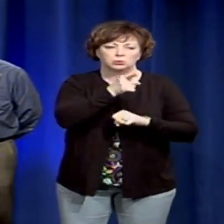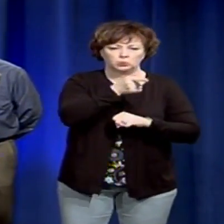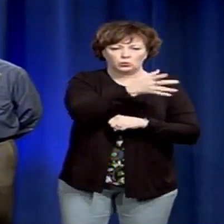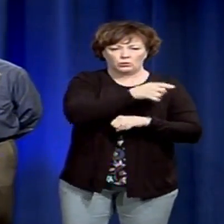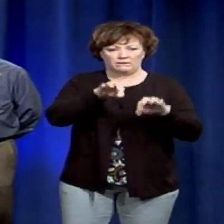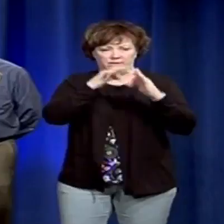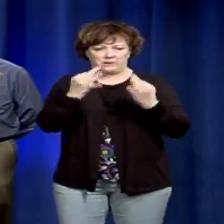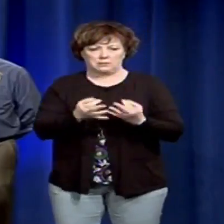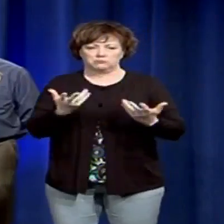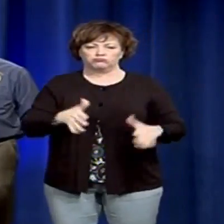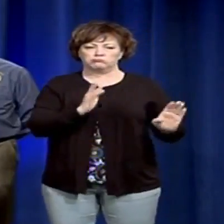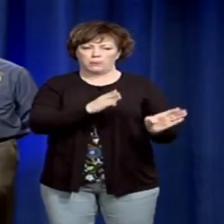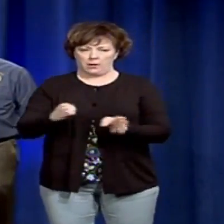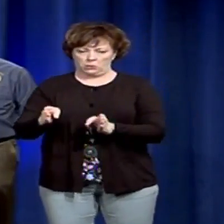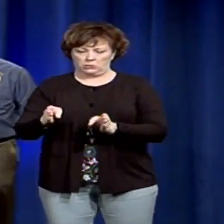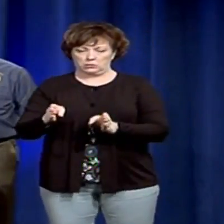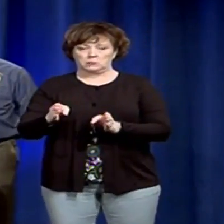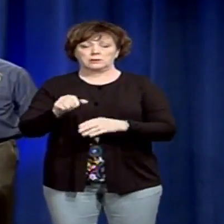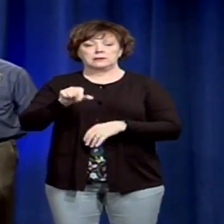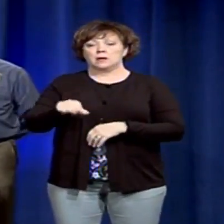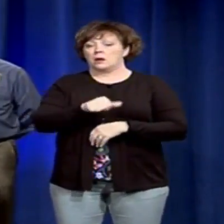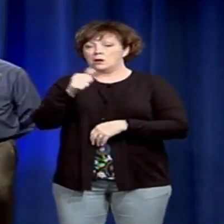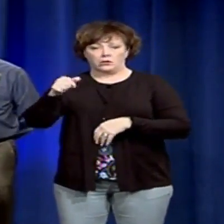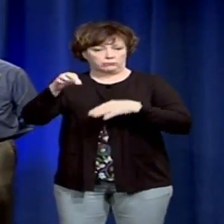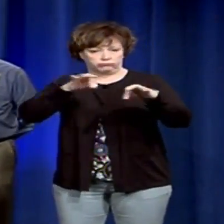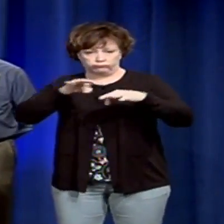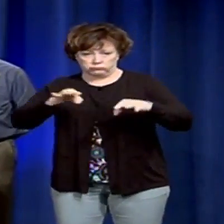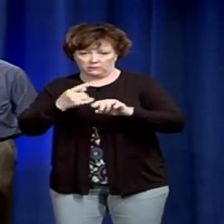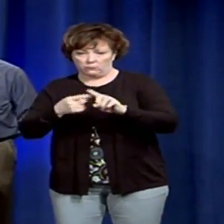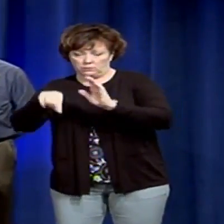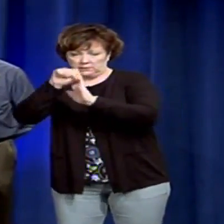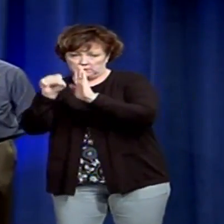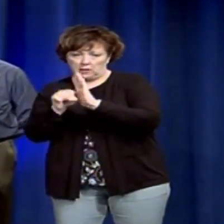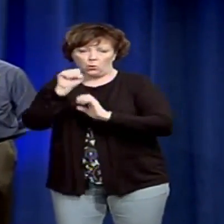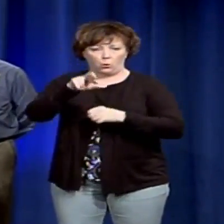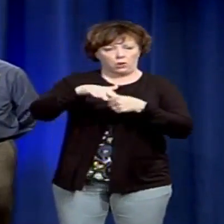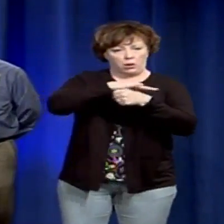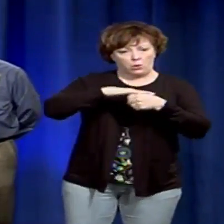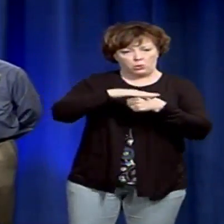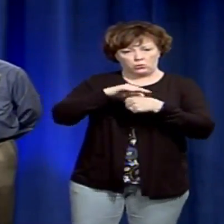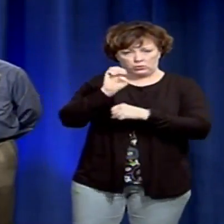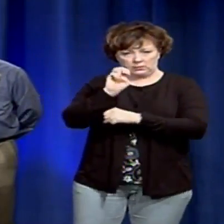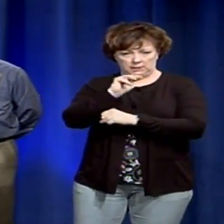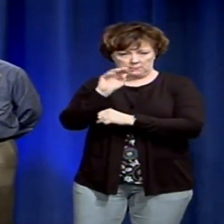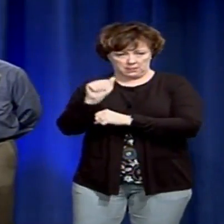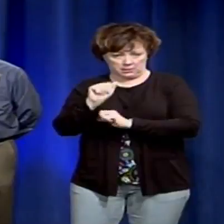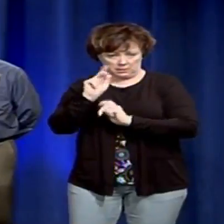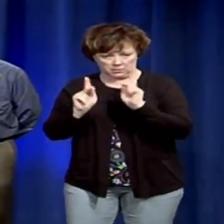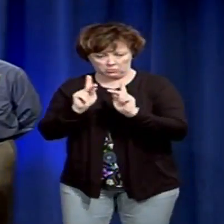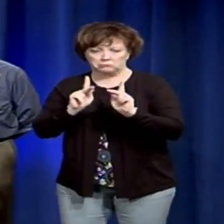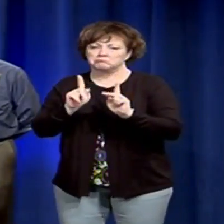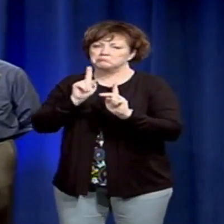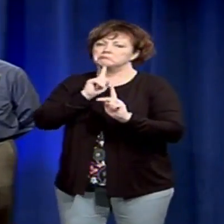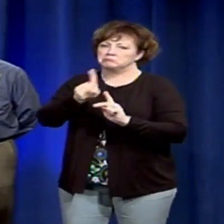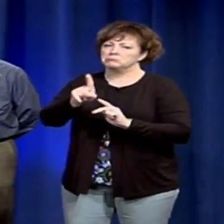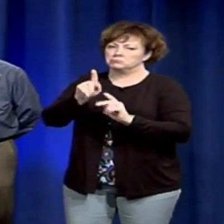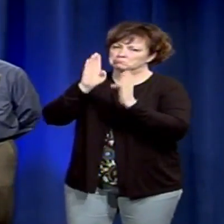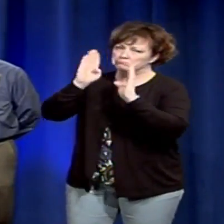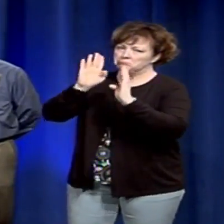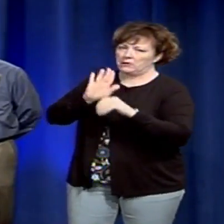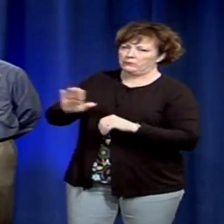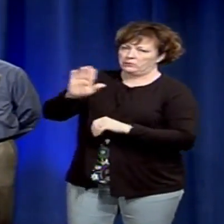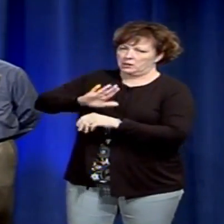are well prepared and heed any other directions that come from state or local officials. Prepare,